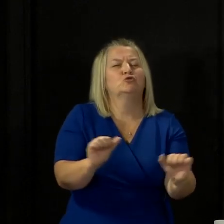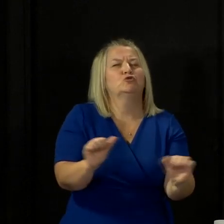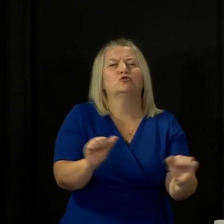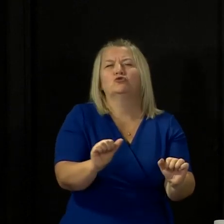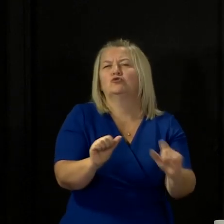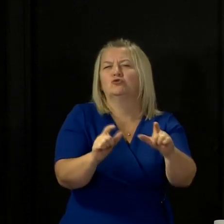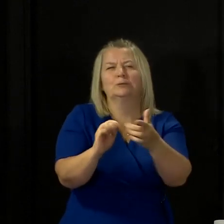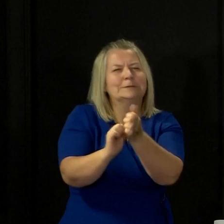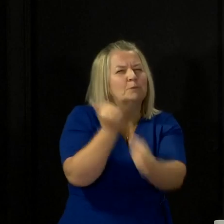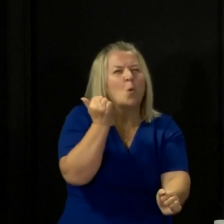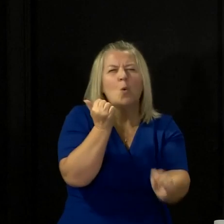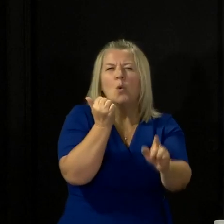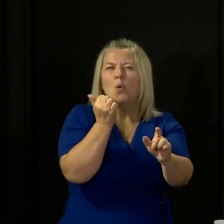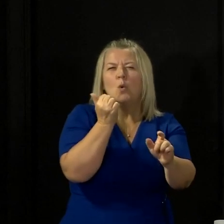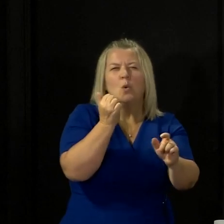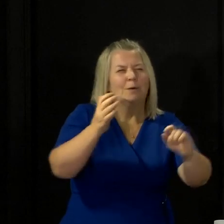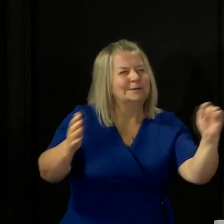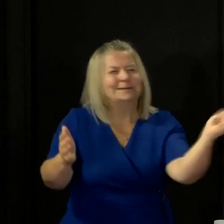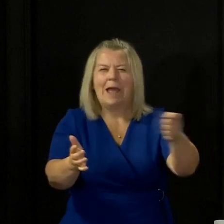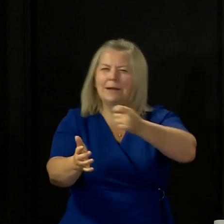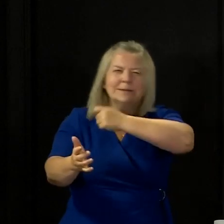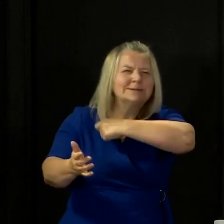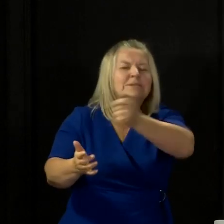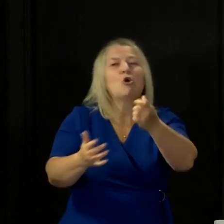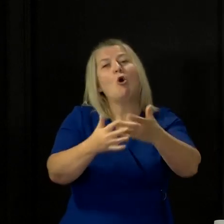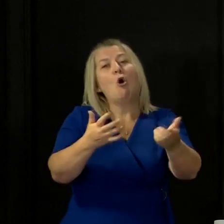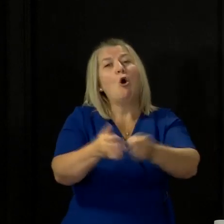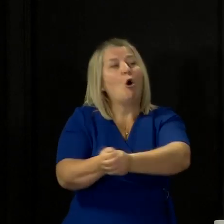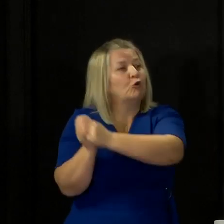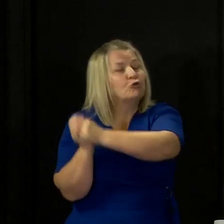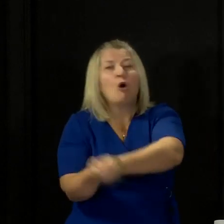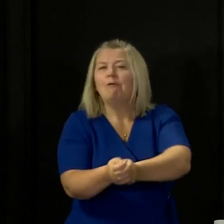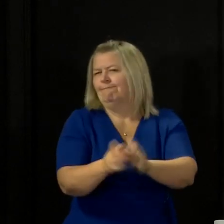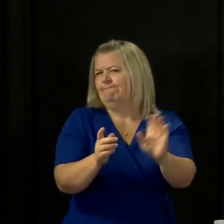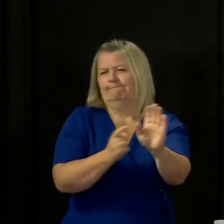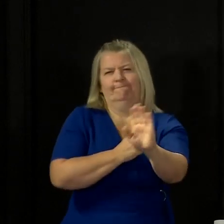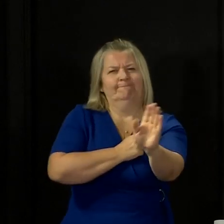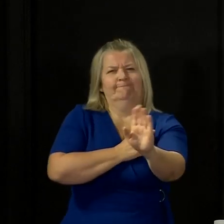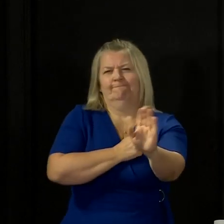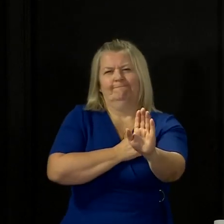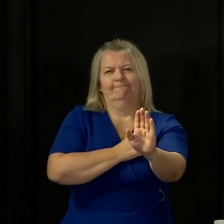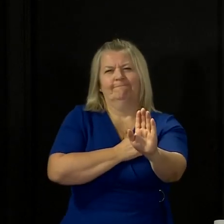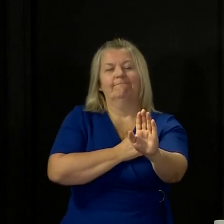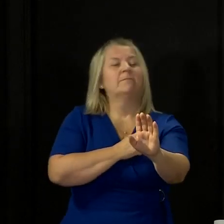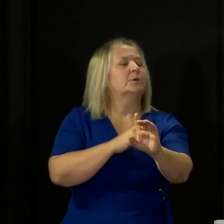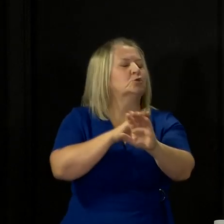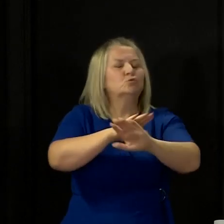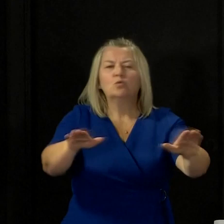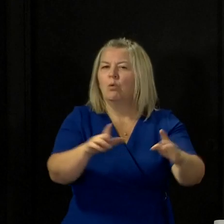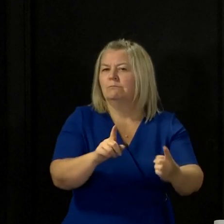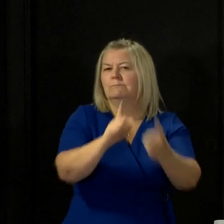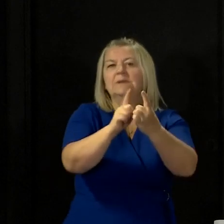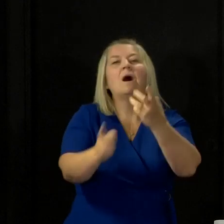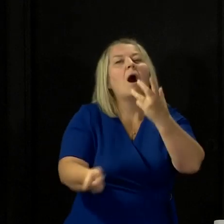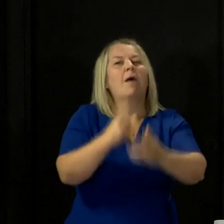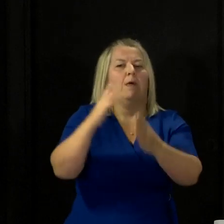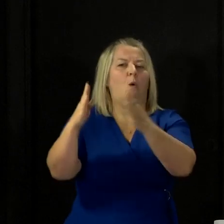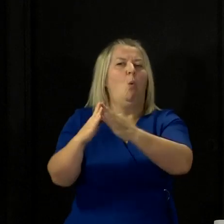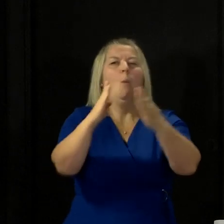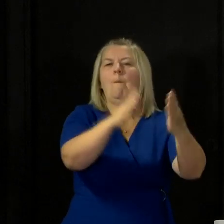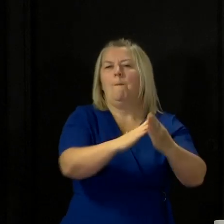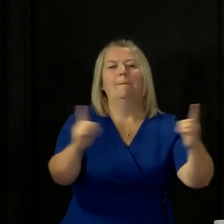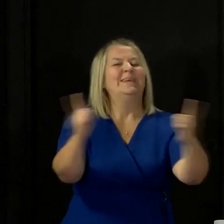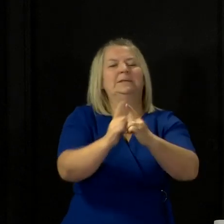such as golf or tennis, and you should still avoid meeting up with other households, even in a physically distanced setting.